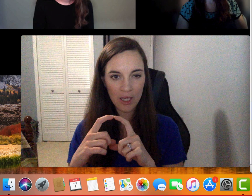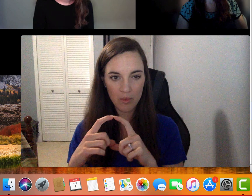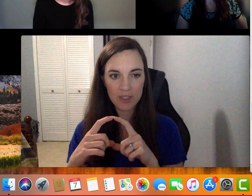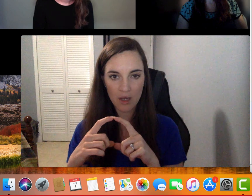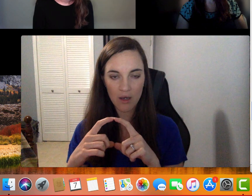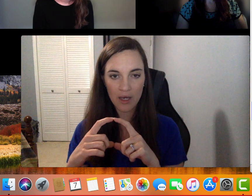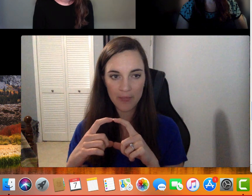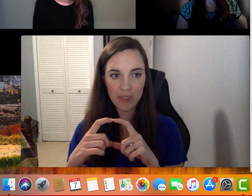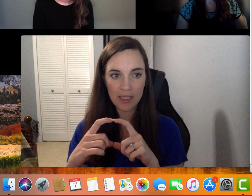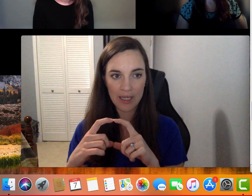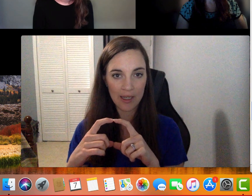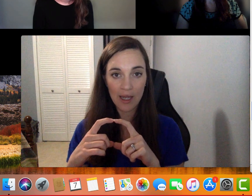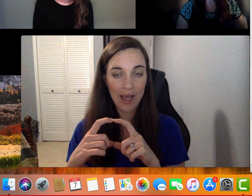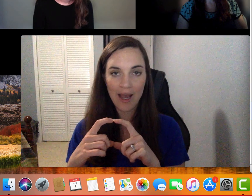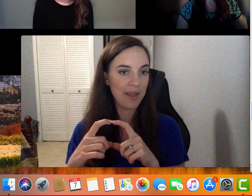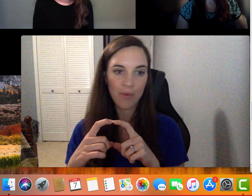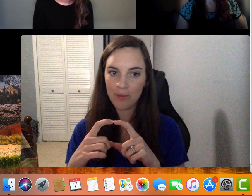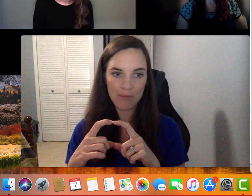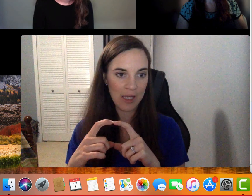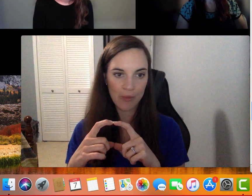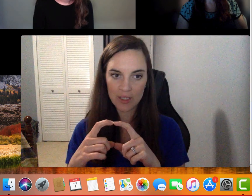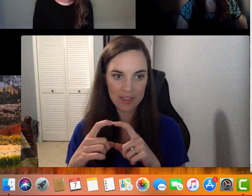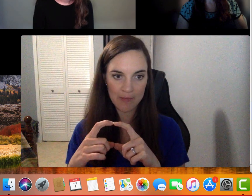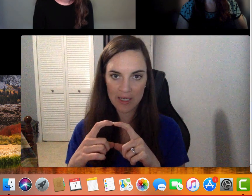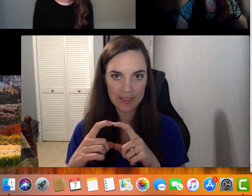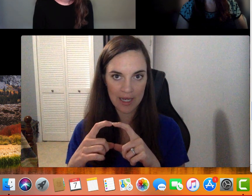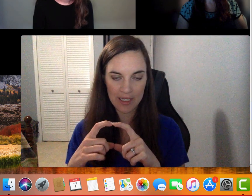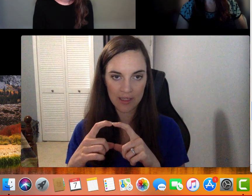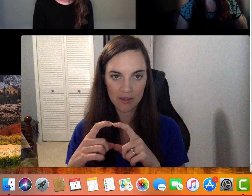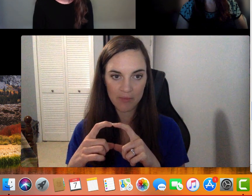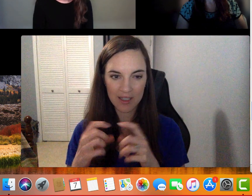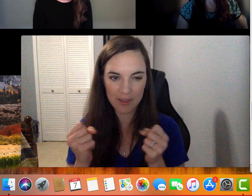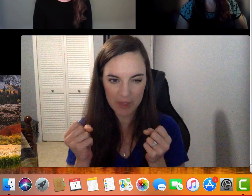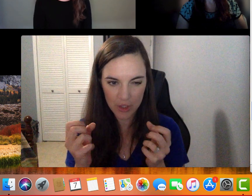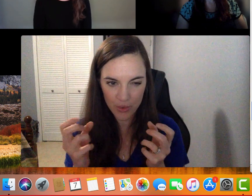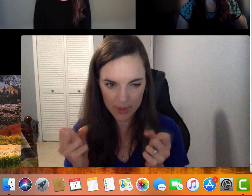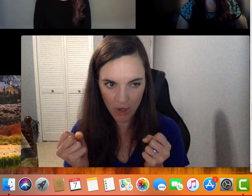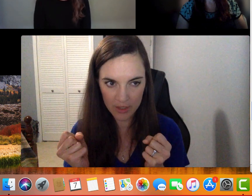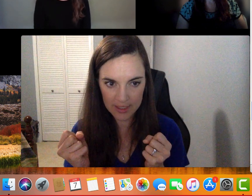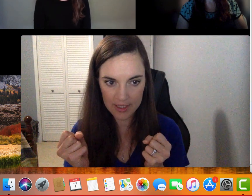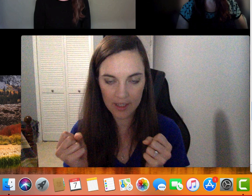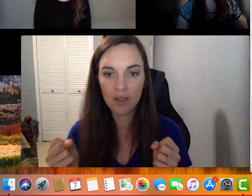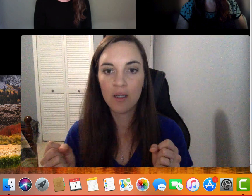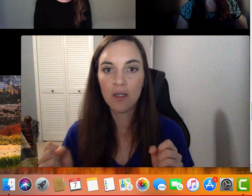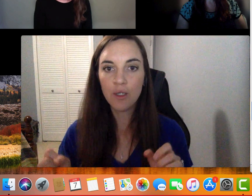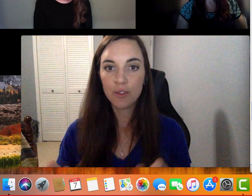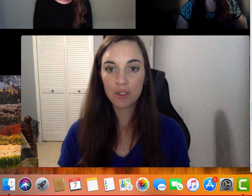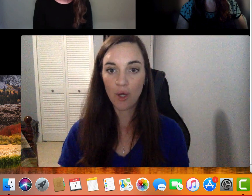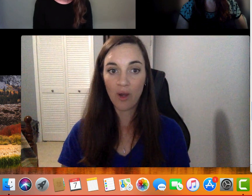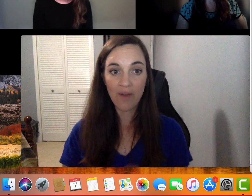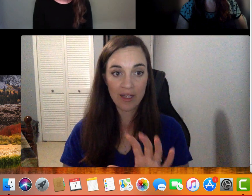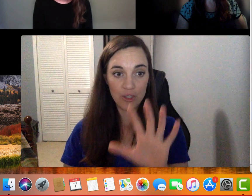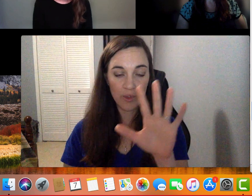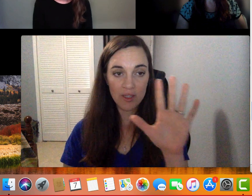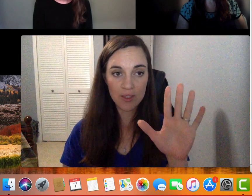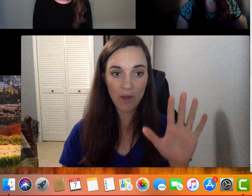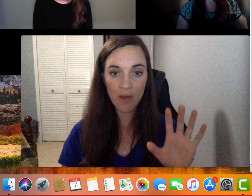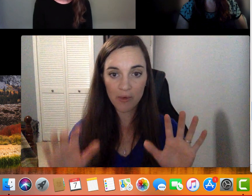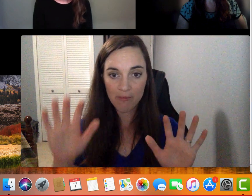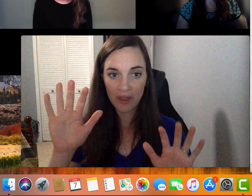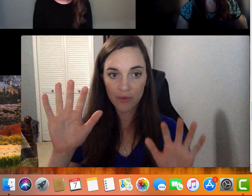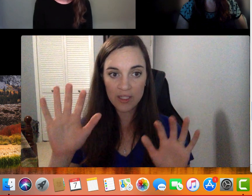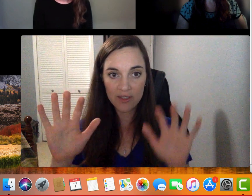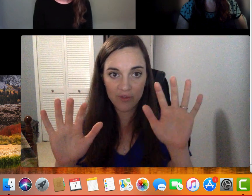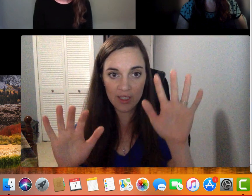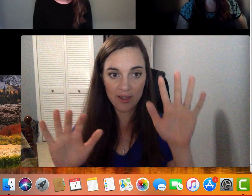small like we saw at the beginning and they wouldn't be able to see my signing because it'd be too small to see. So if I do it this